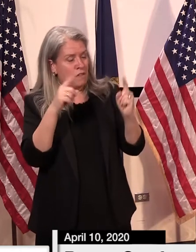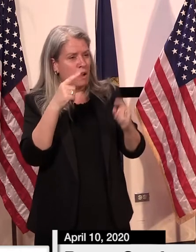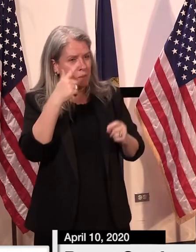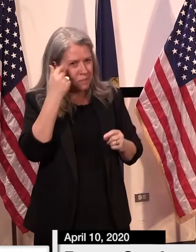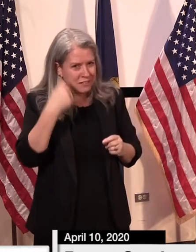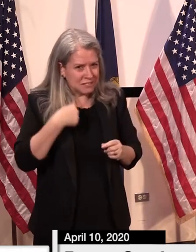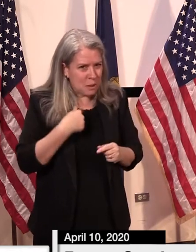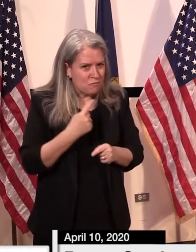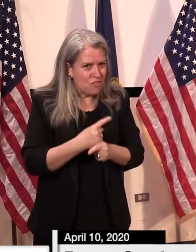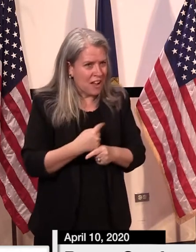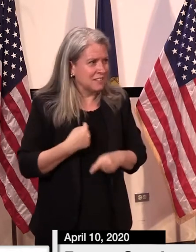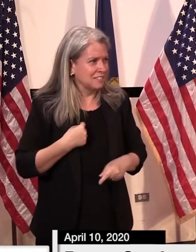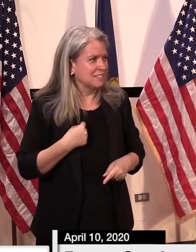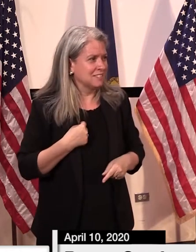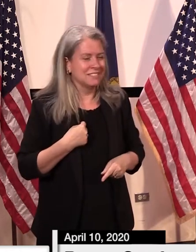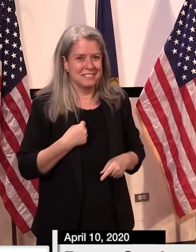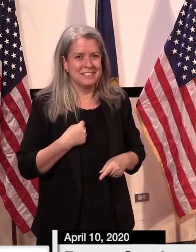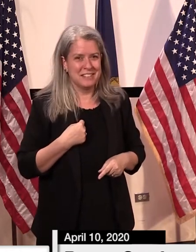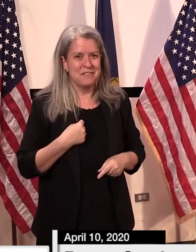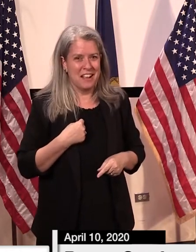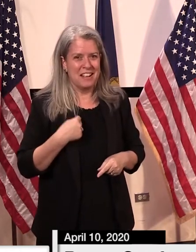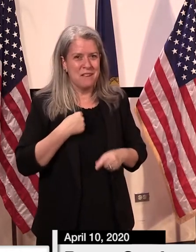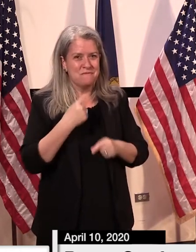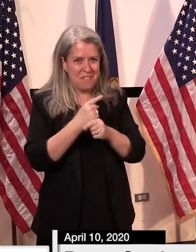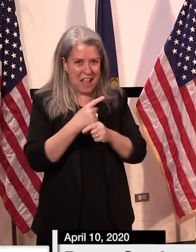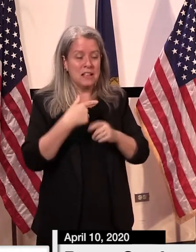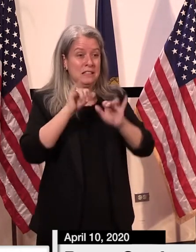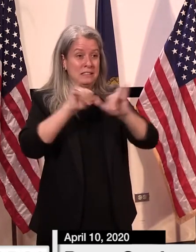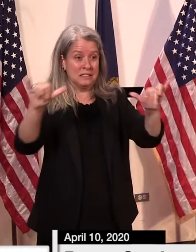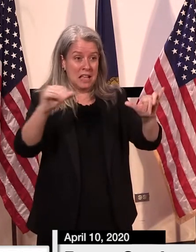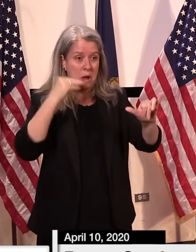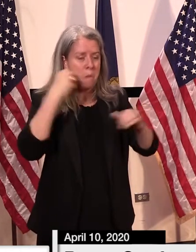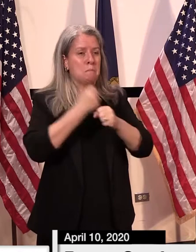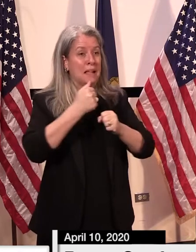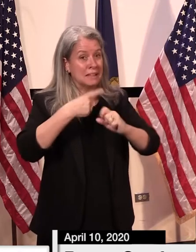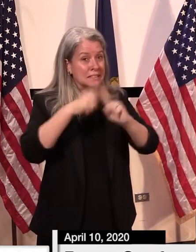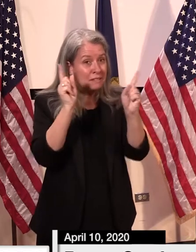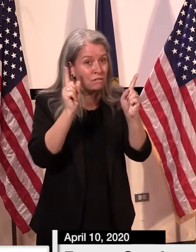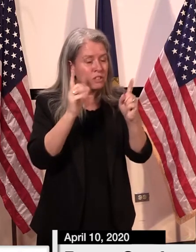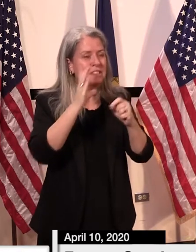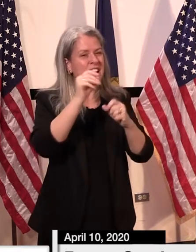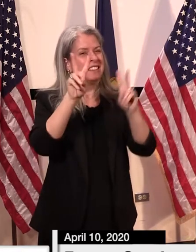respects, but it will only be because of the actions we've taken. Dr. Levine?